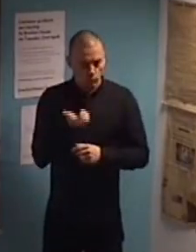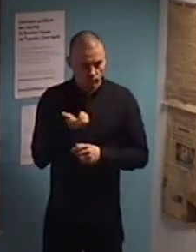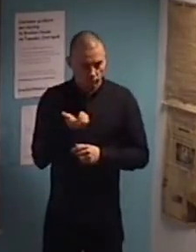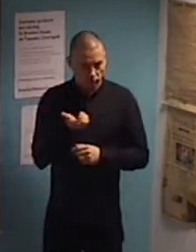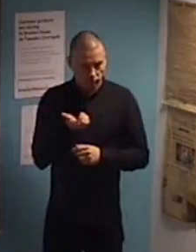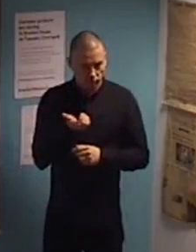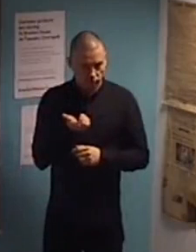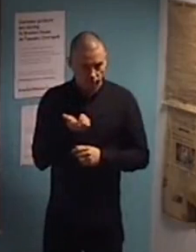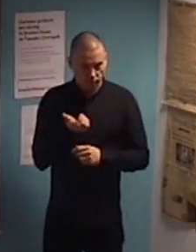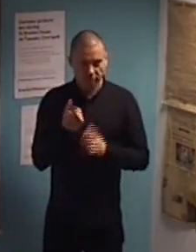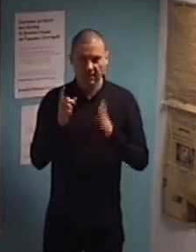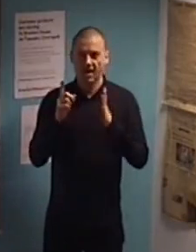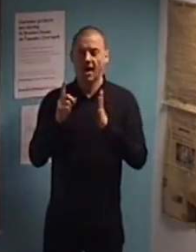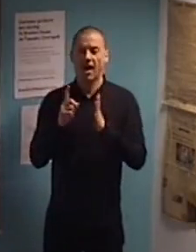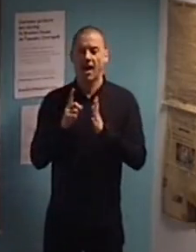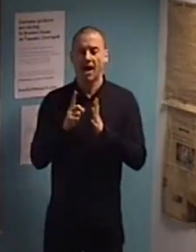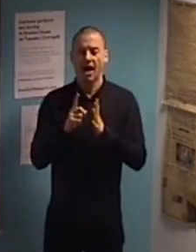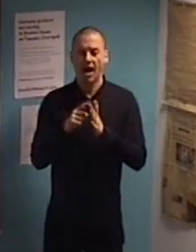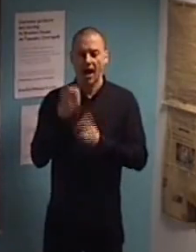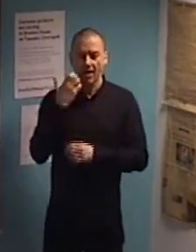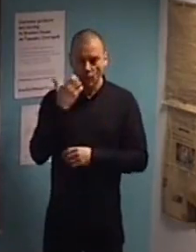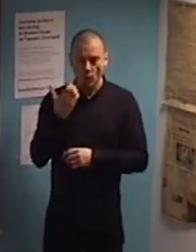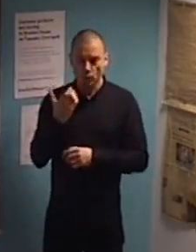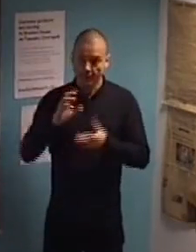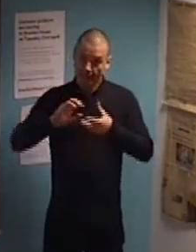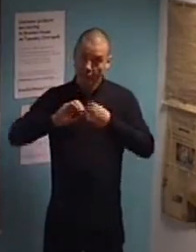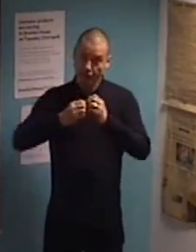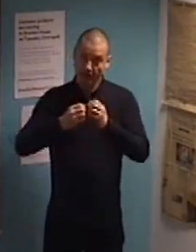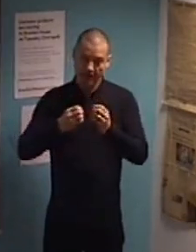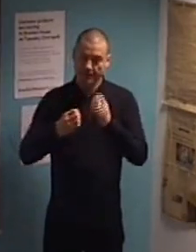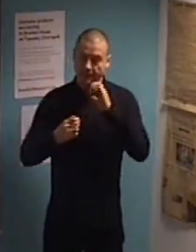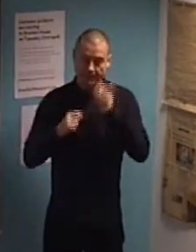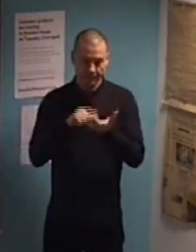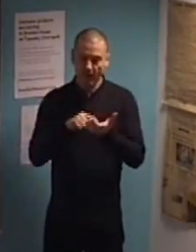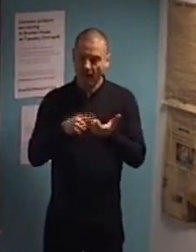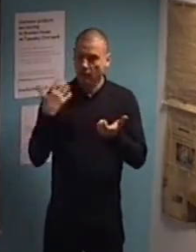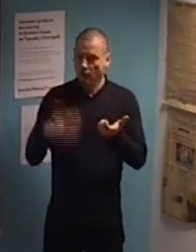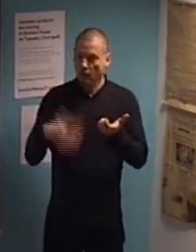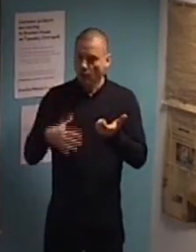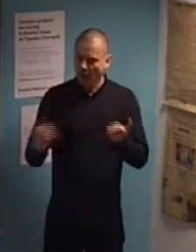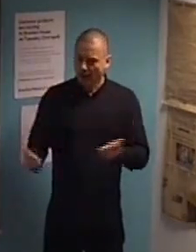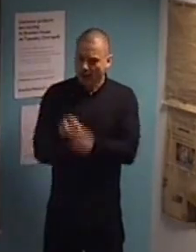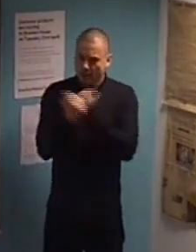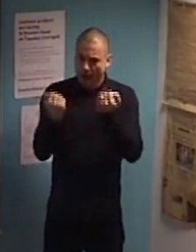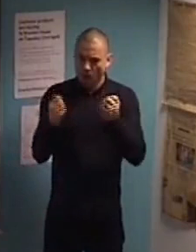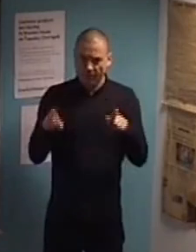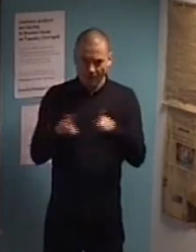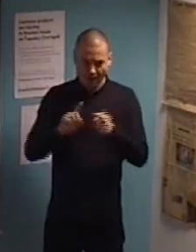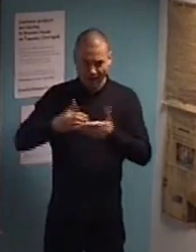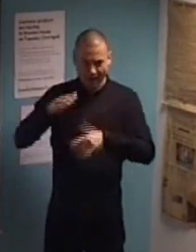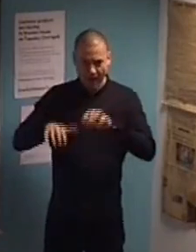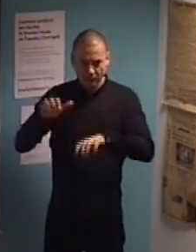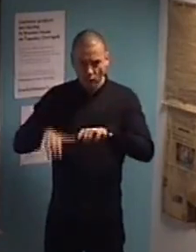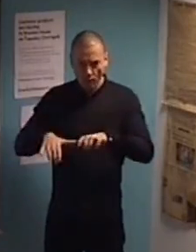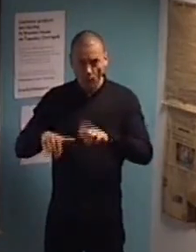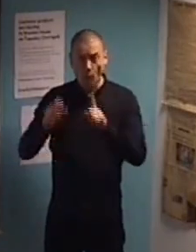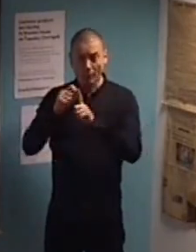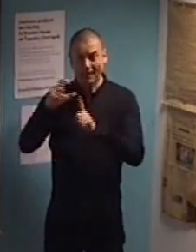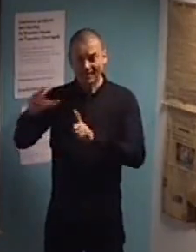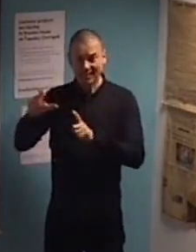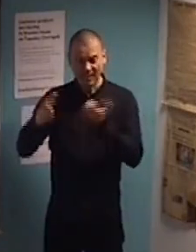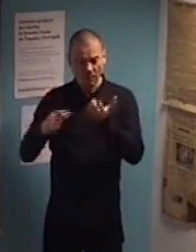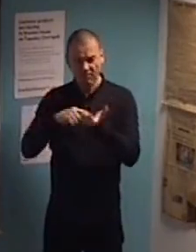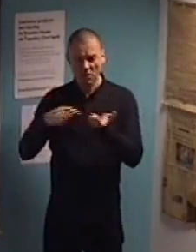a very, like, a device as powerful as, like, laptop or personal computer into, like, a portable